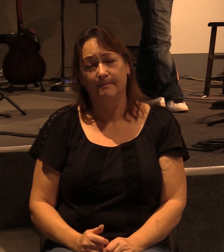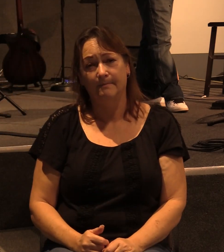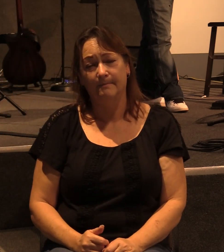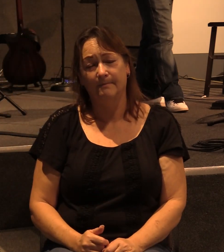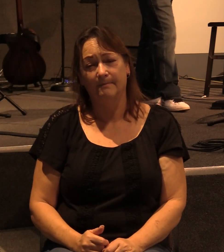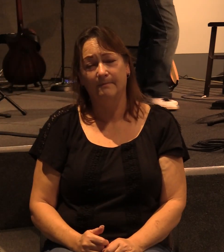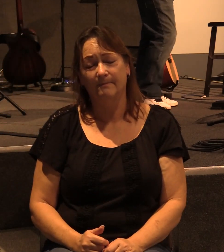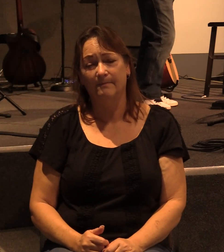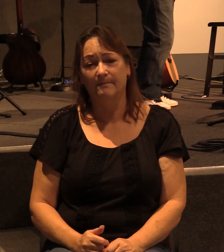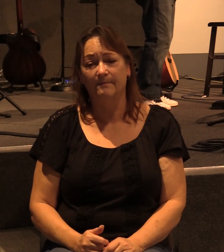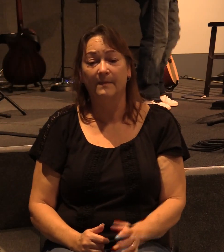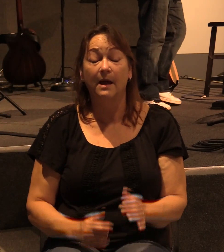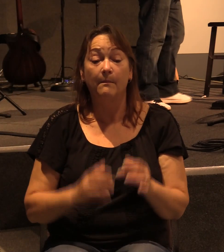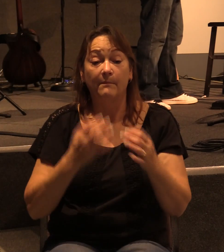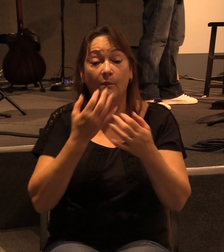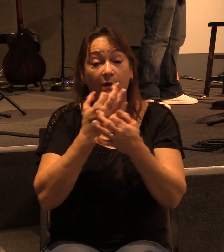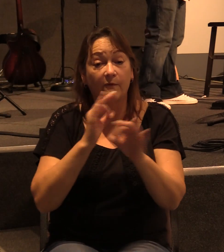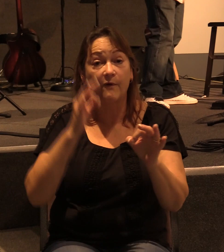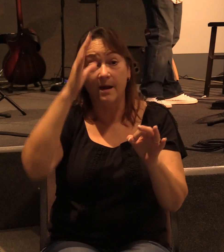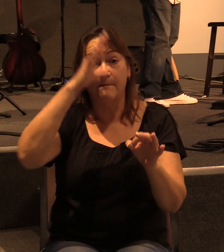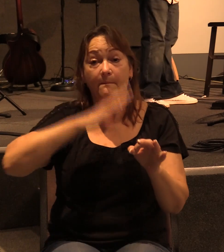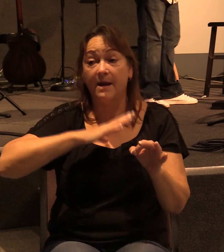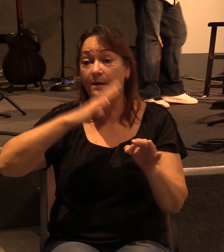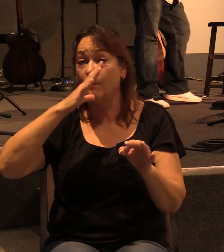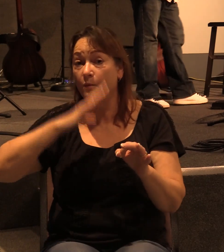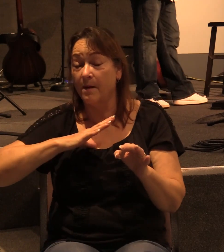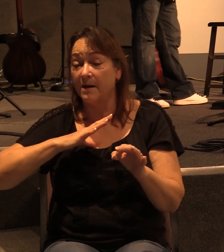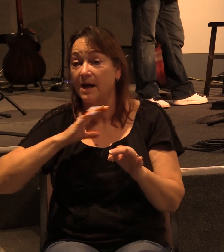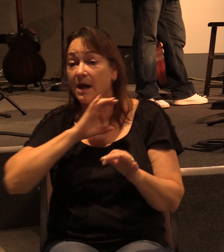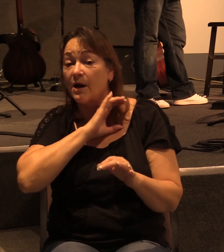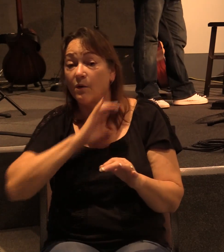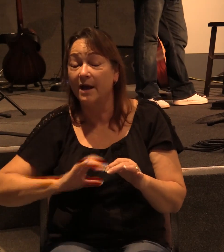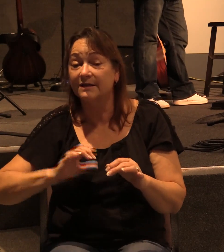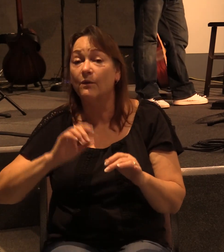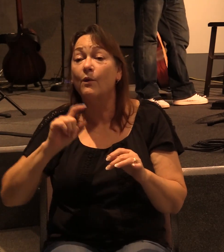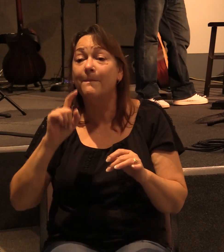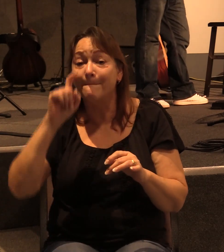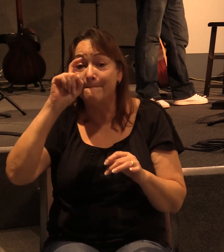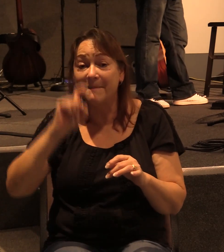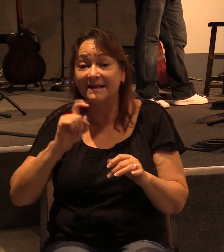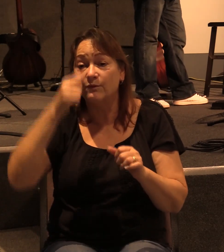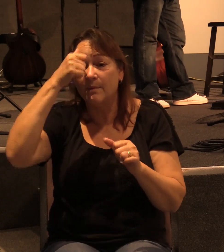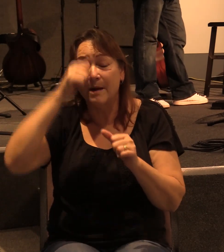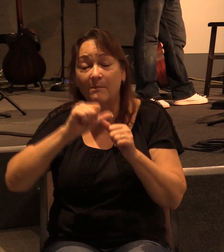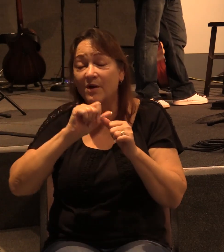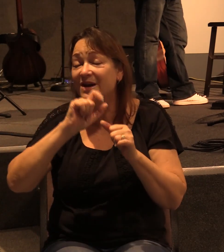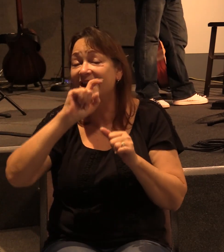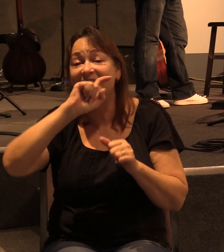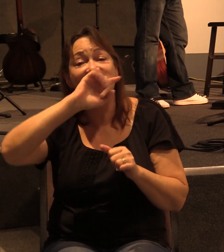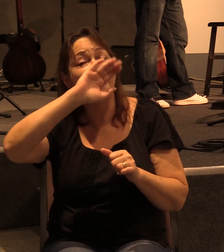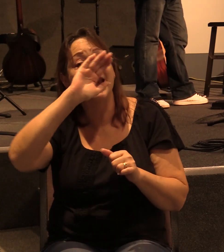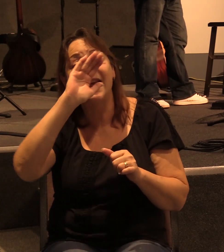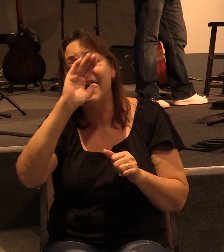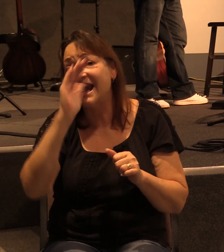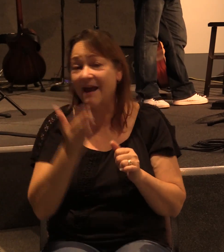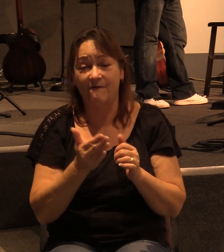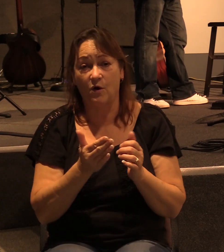But just because we're free men and free women in Christ, we must remember to never, ever take advantage